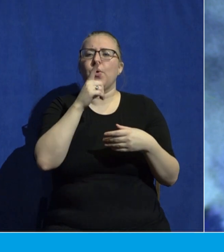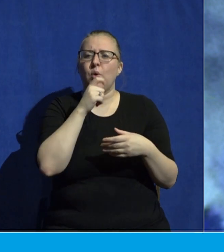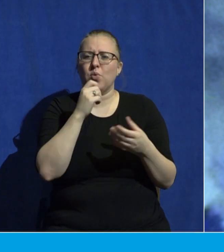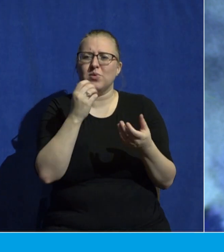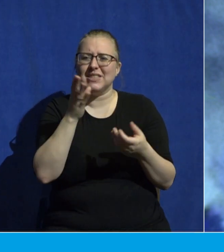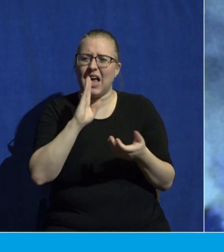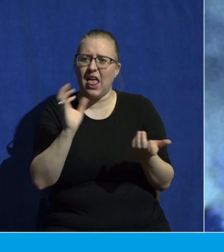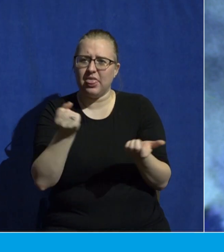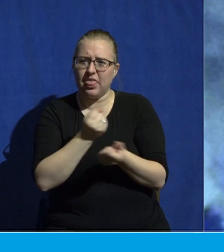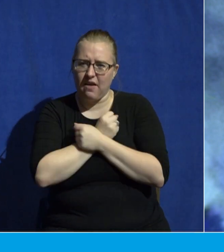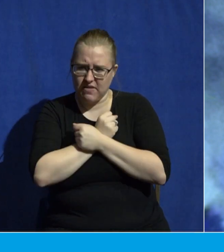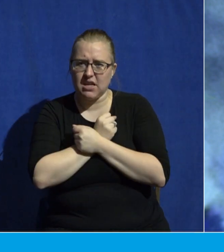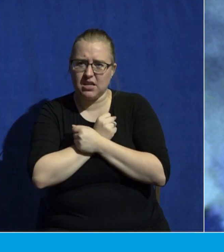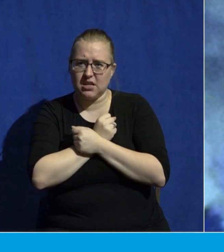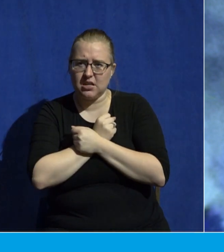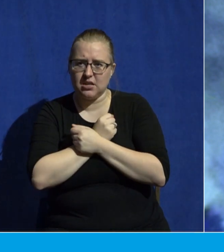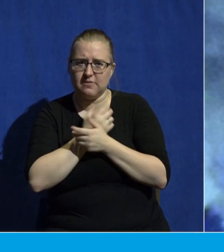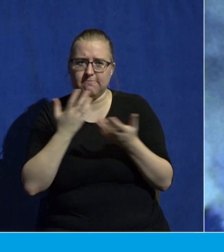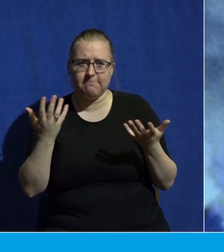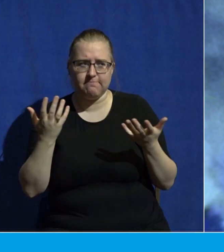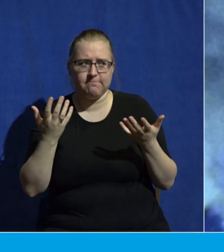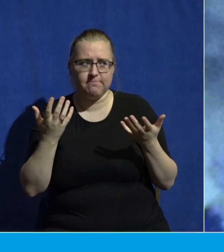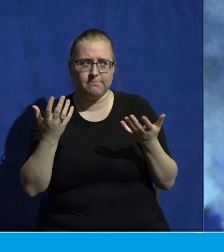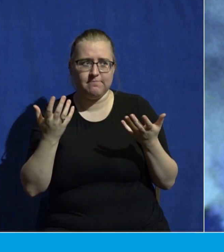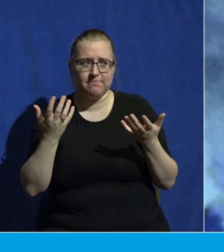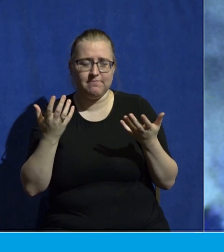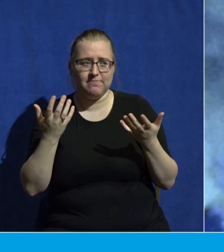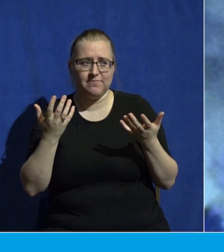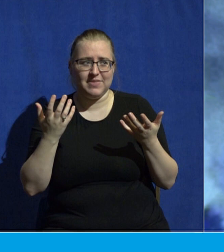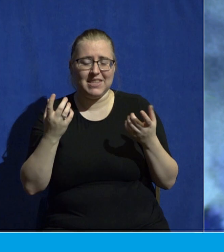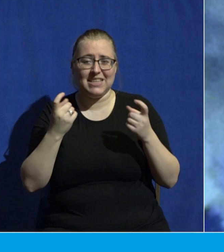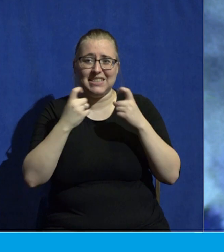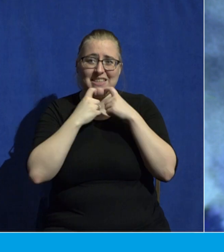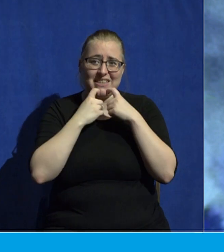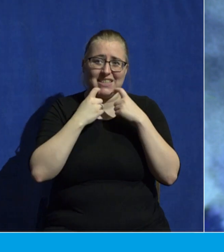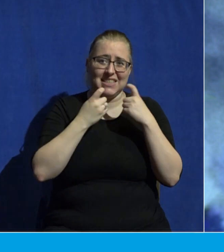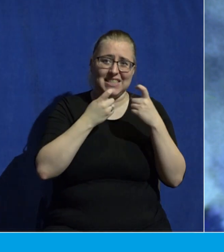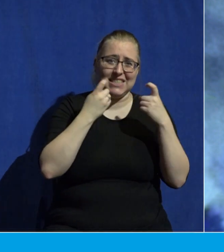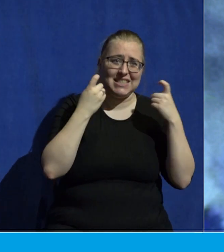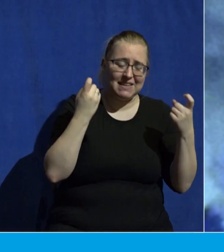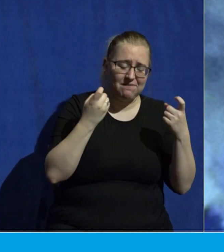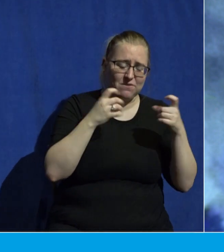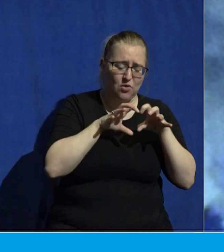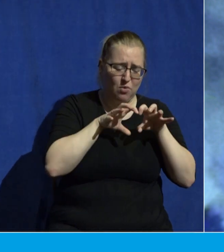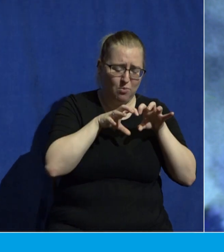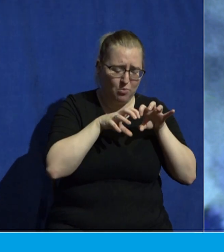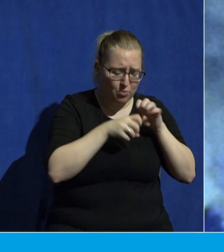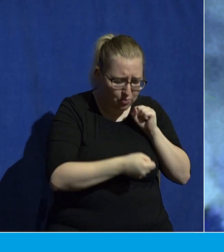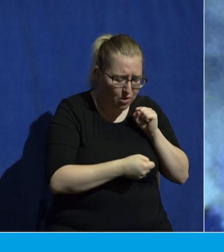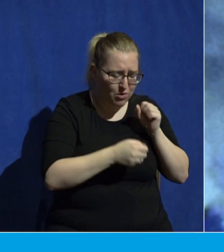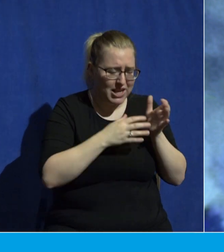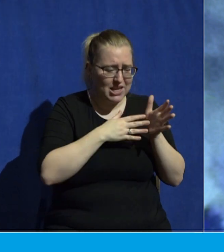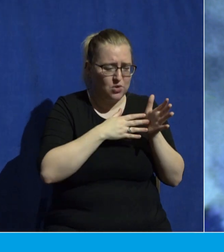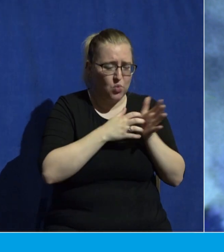Well, it's fallen, sinful, broken, weak humanity.